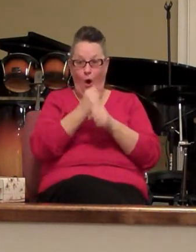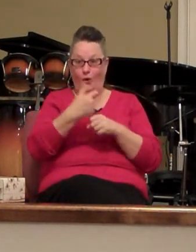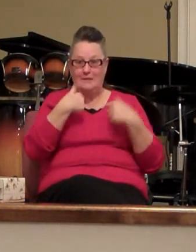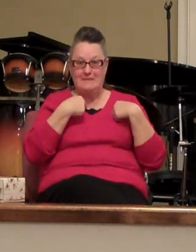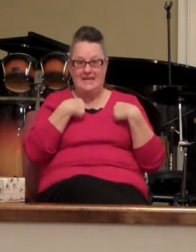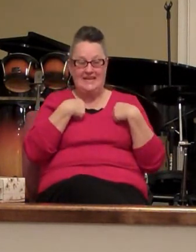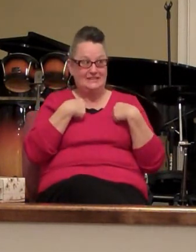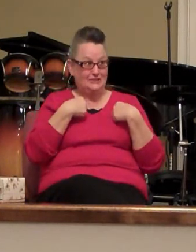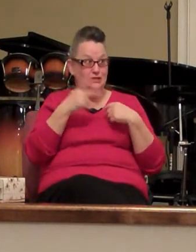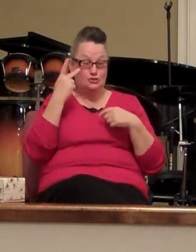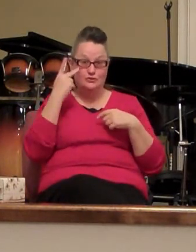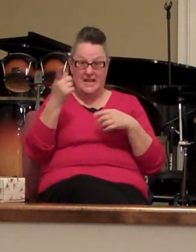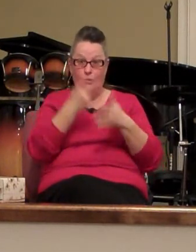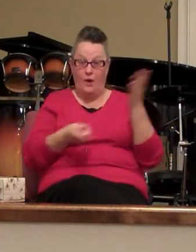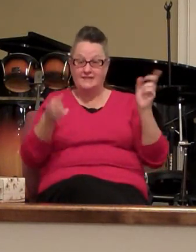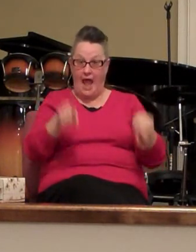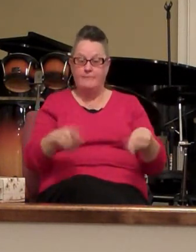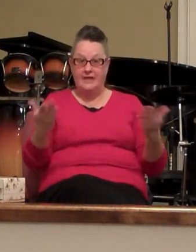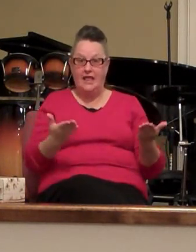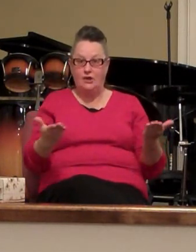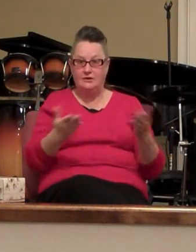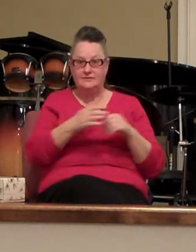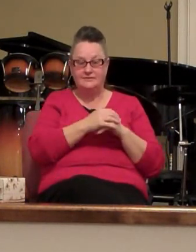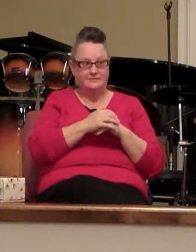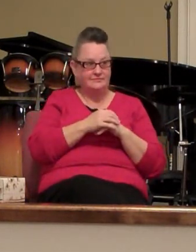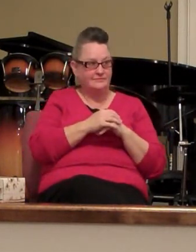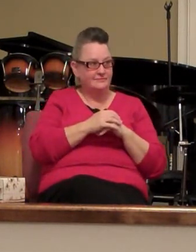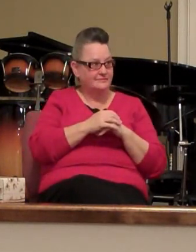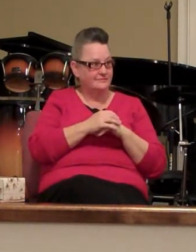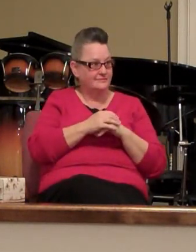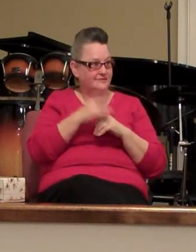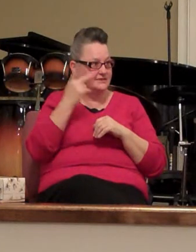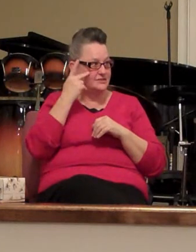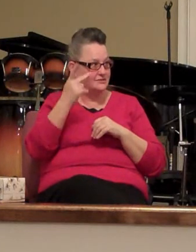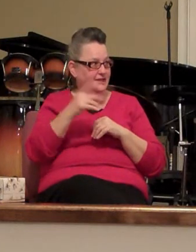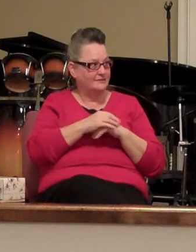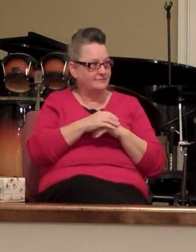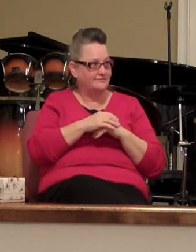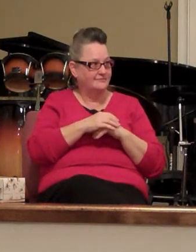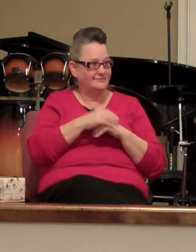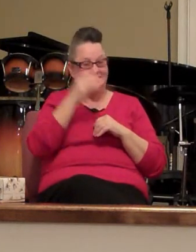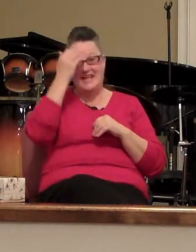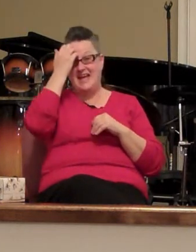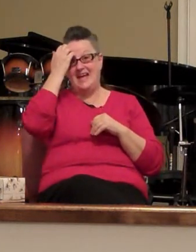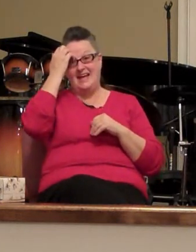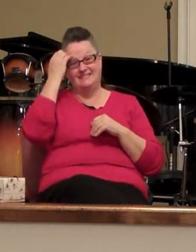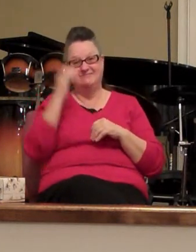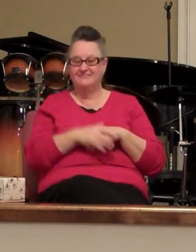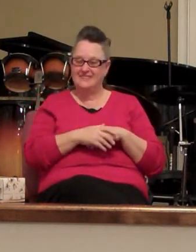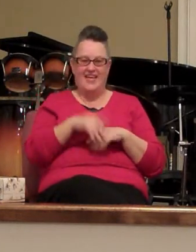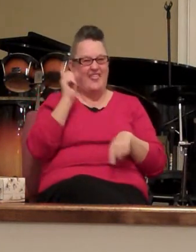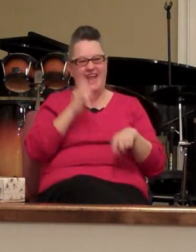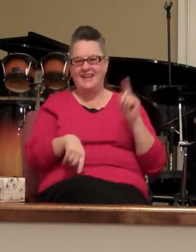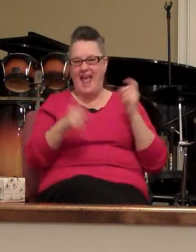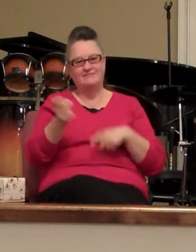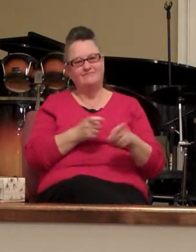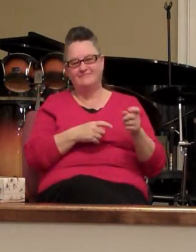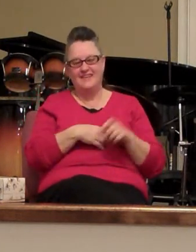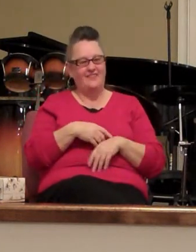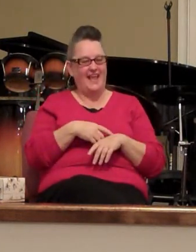do you see what's happening here? Do you see the night's already worn out the world's already worn out they can't handle the hope that I have in